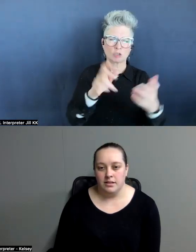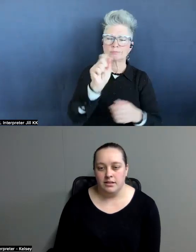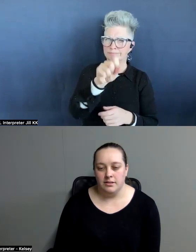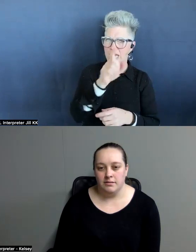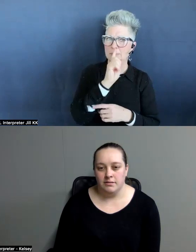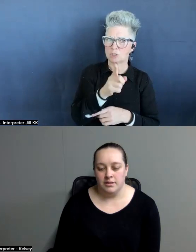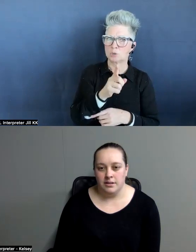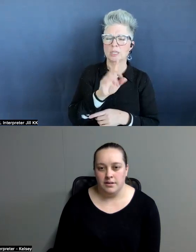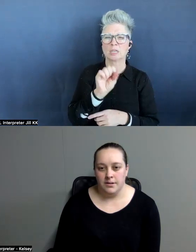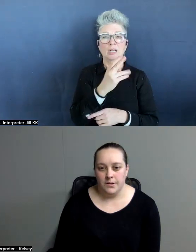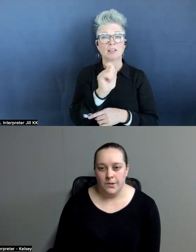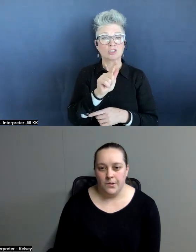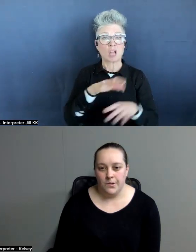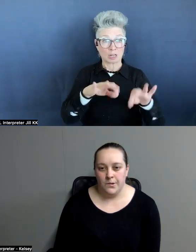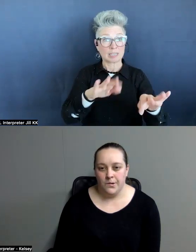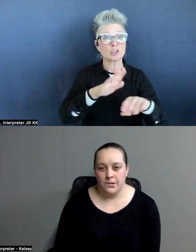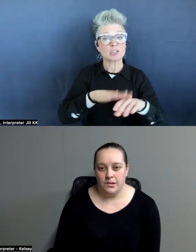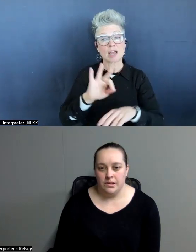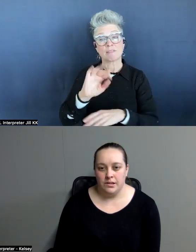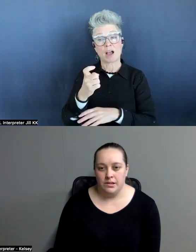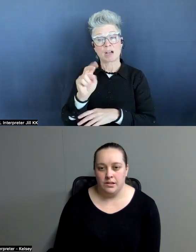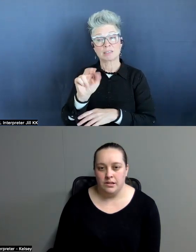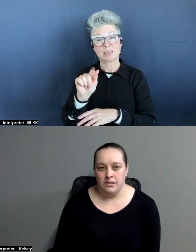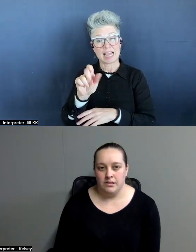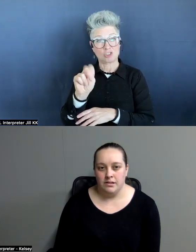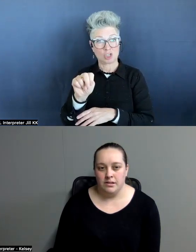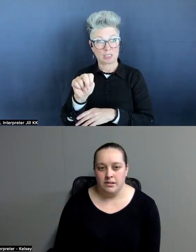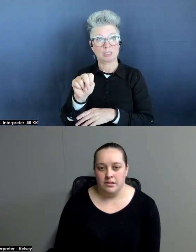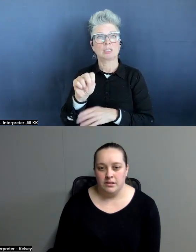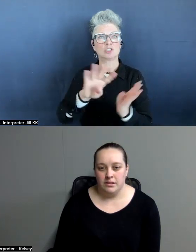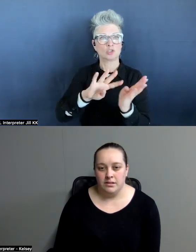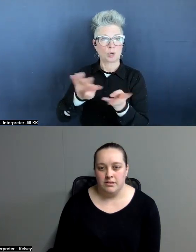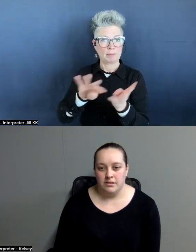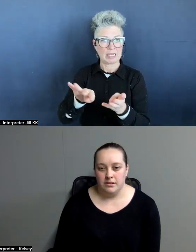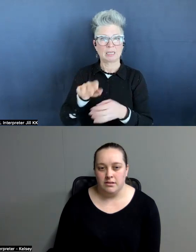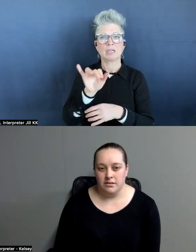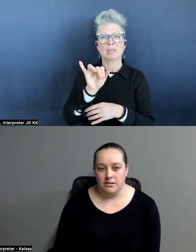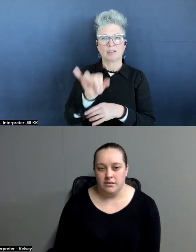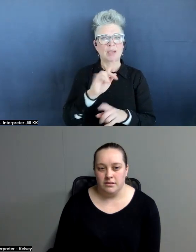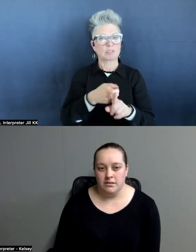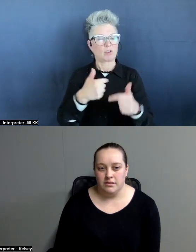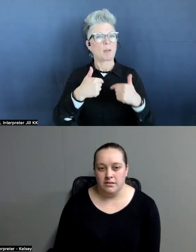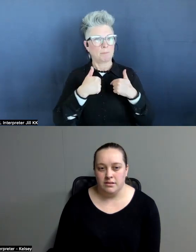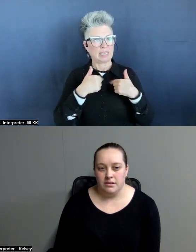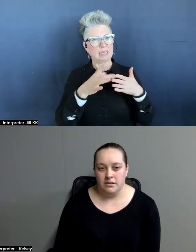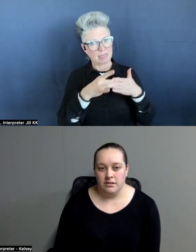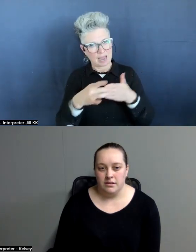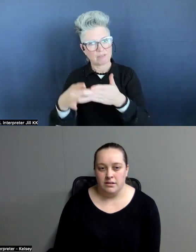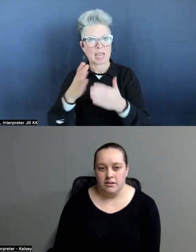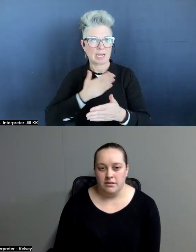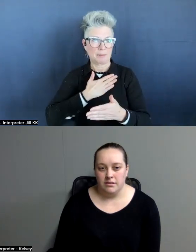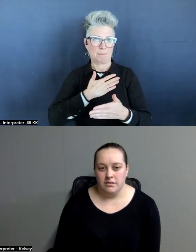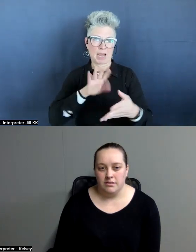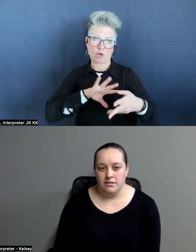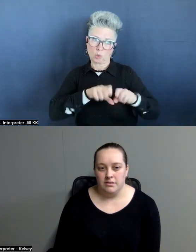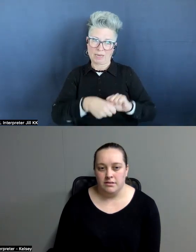the shell collector, which is streaming on Fox nation. Um, it came out of me navigating my grief, but it